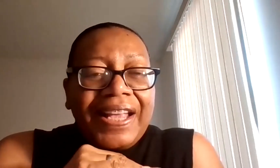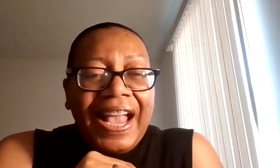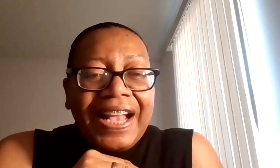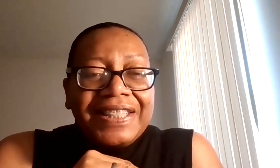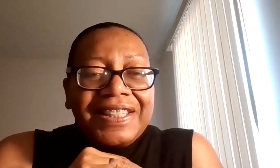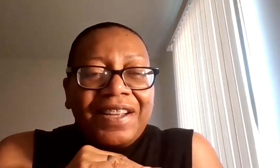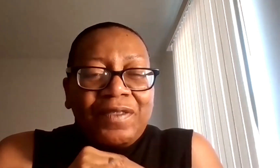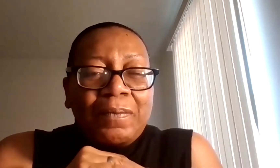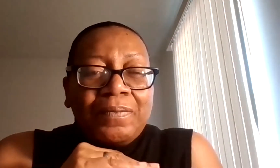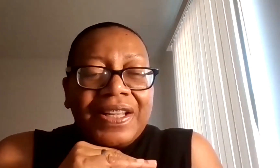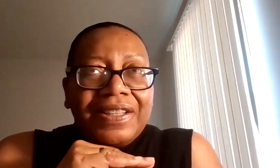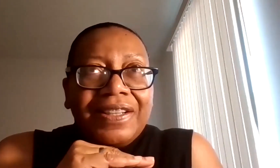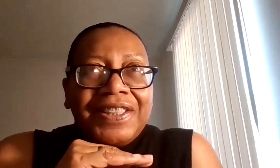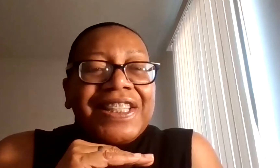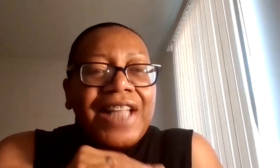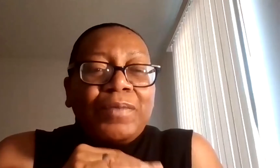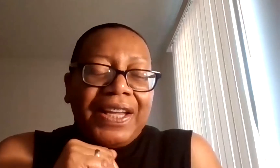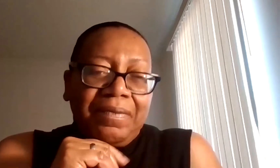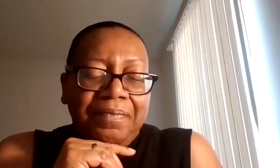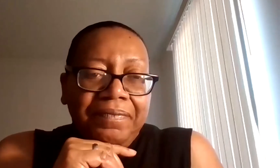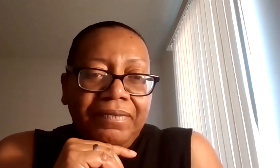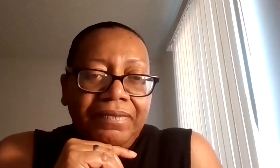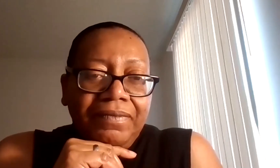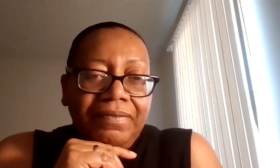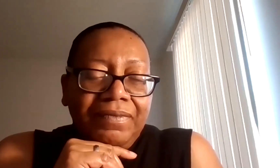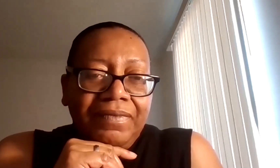get my hands from, to stop shaking.